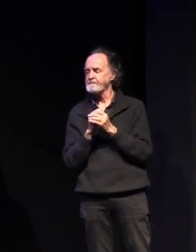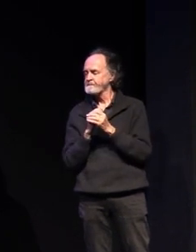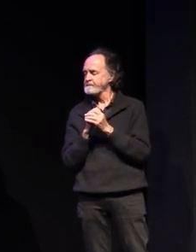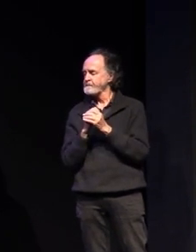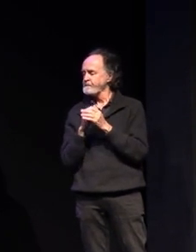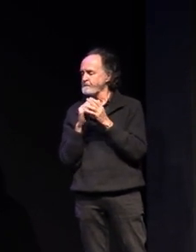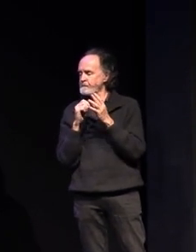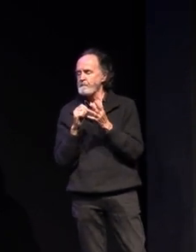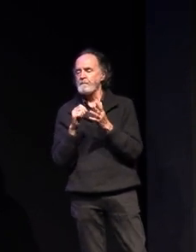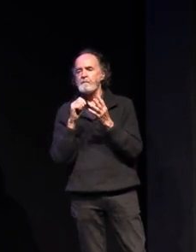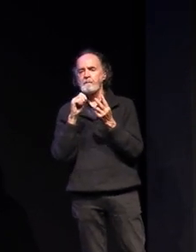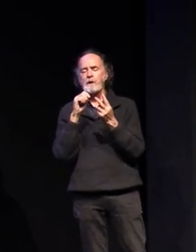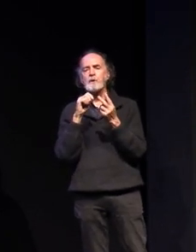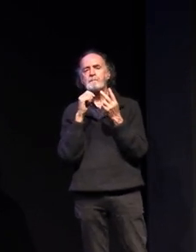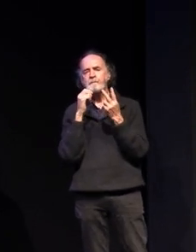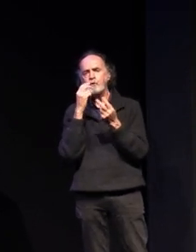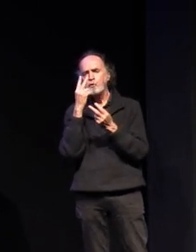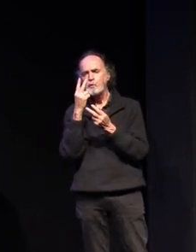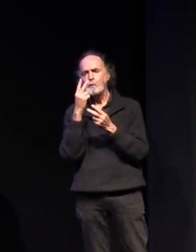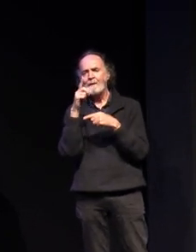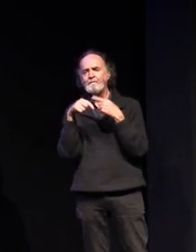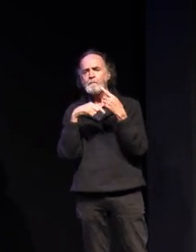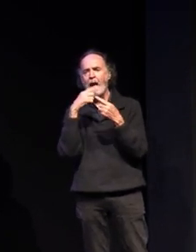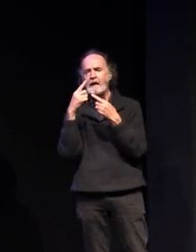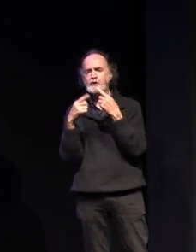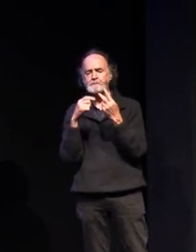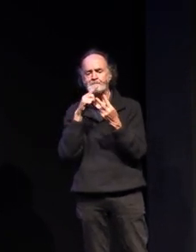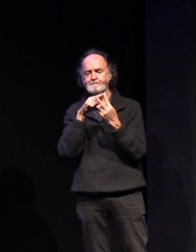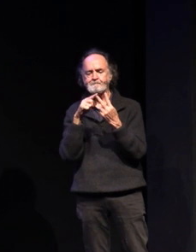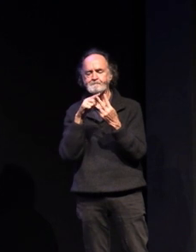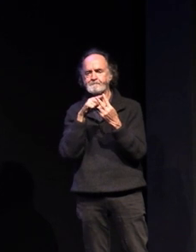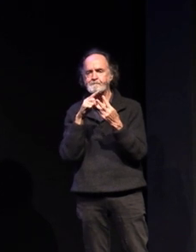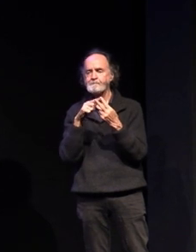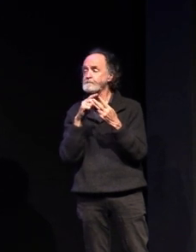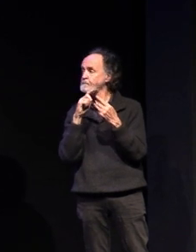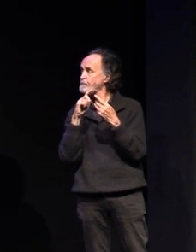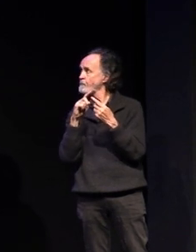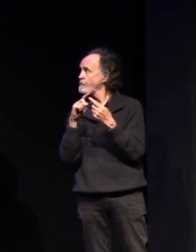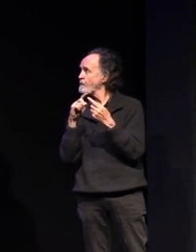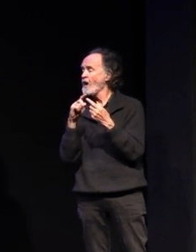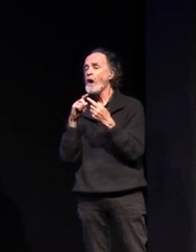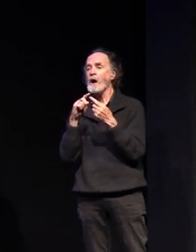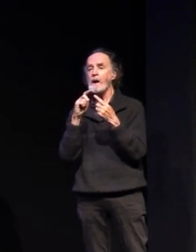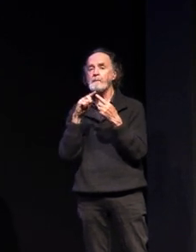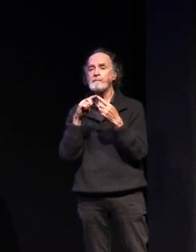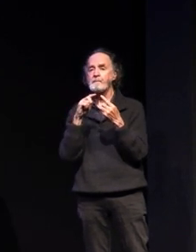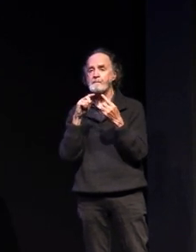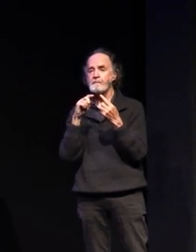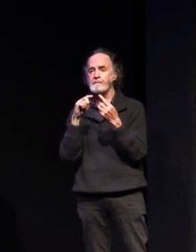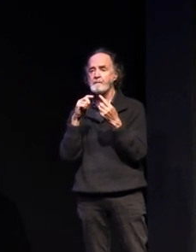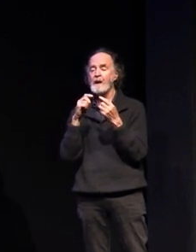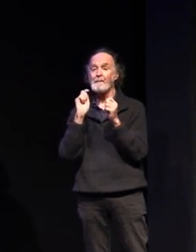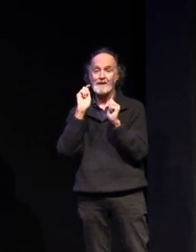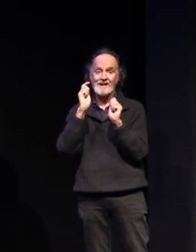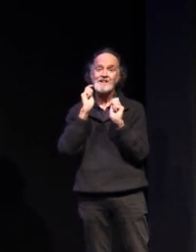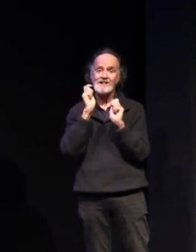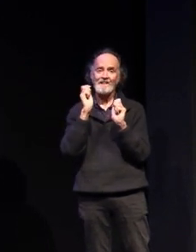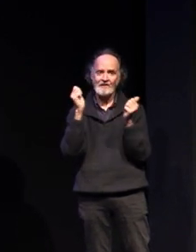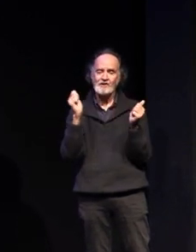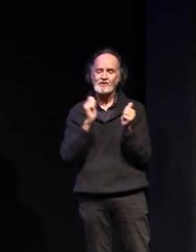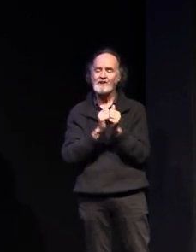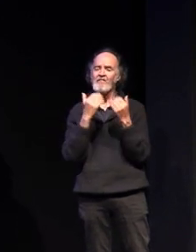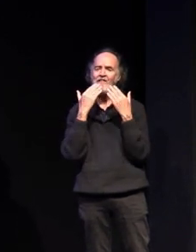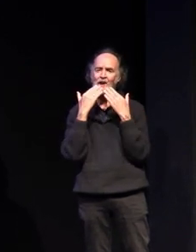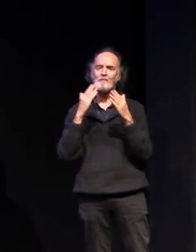there's a couple of information items there now to continue i'm probably only a couple of slides away i'm sorry but thank you for bearing with me